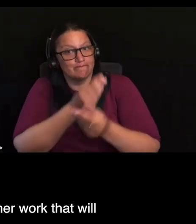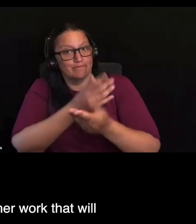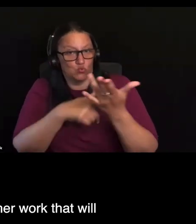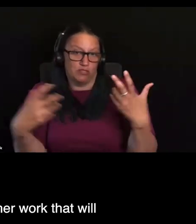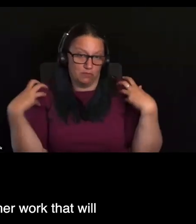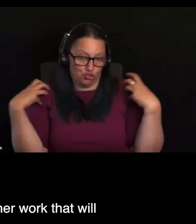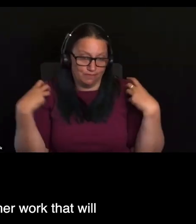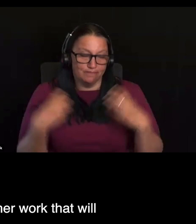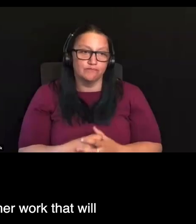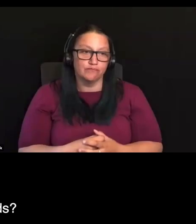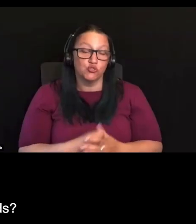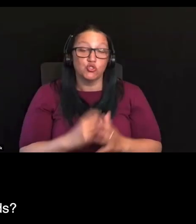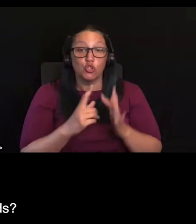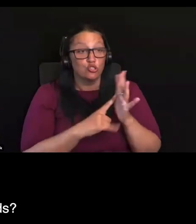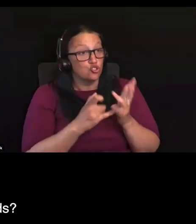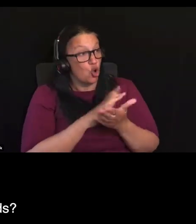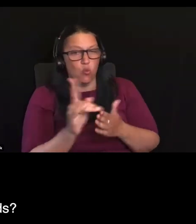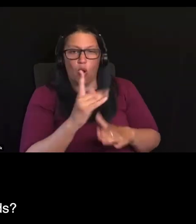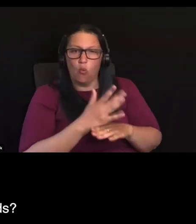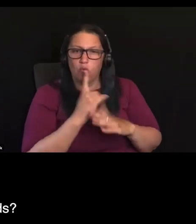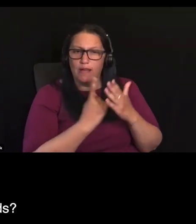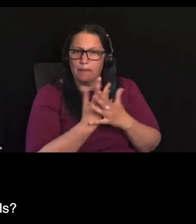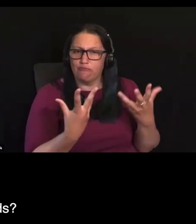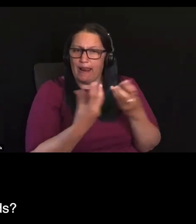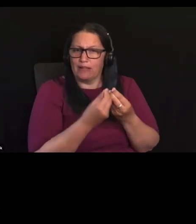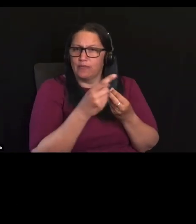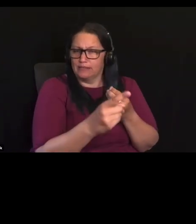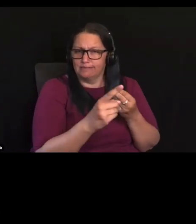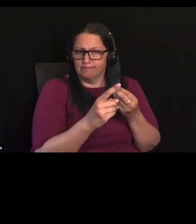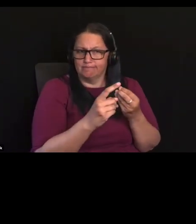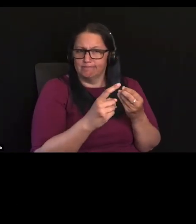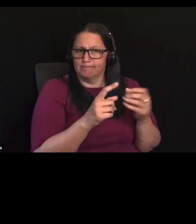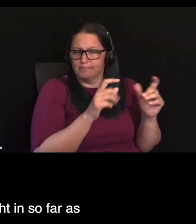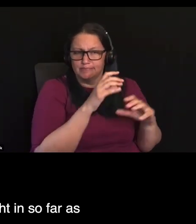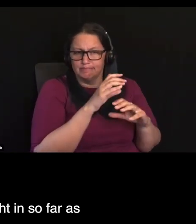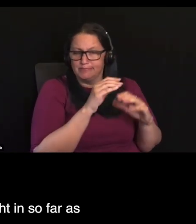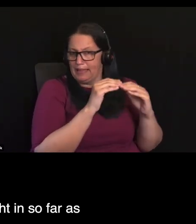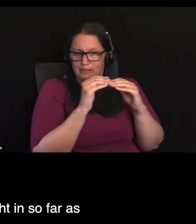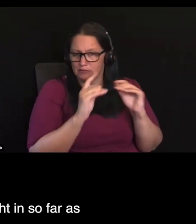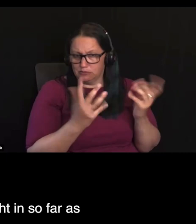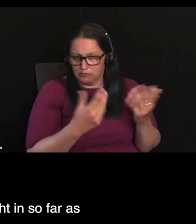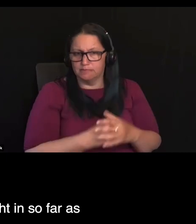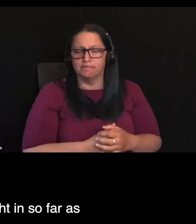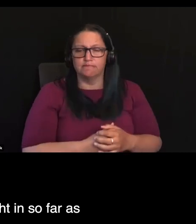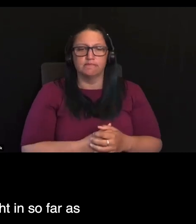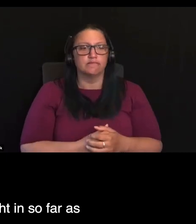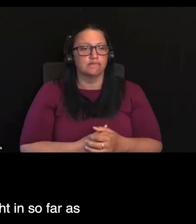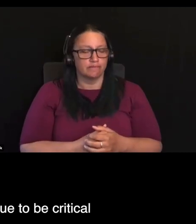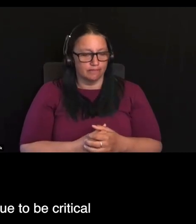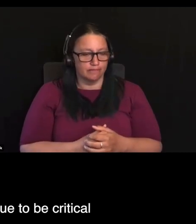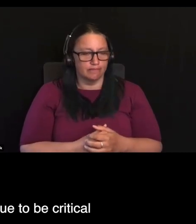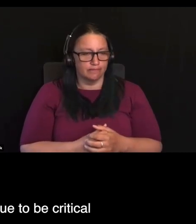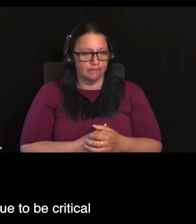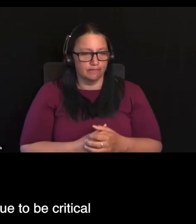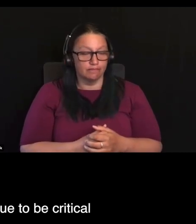standards, the further work that will be done as we build up the standards? Yeah, absolutely. So, I think you're absolutely right insofar as